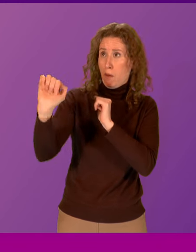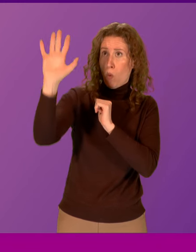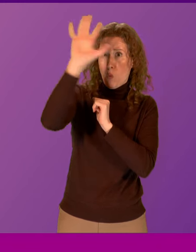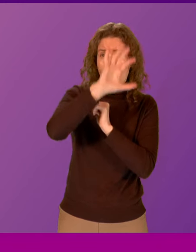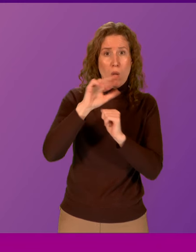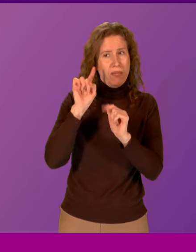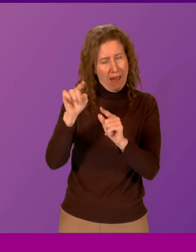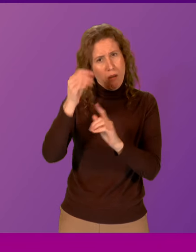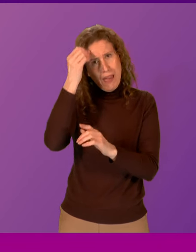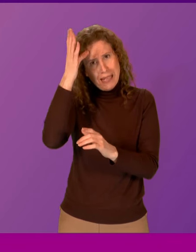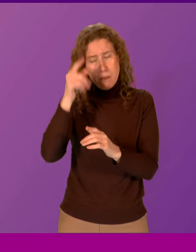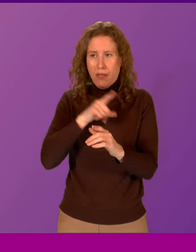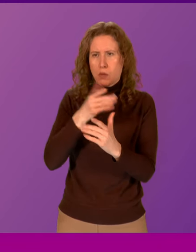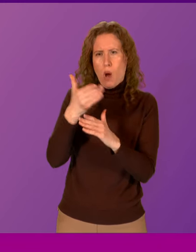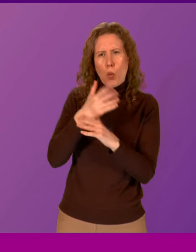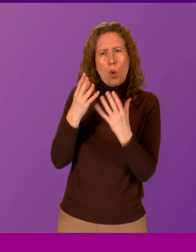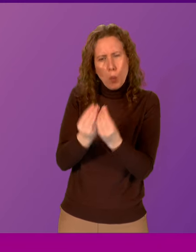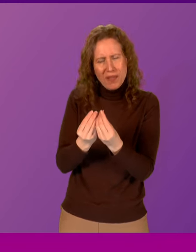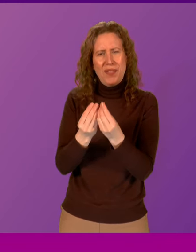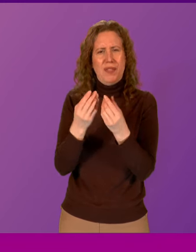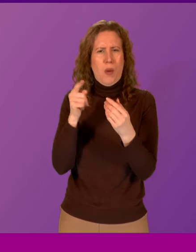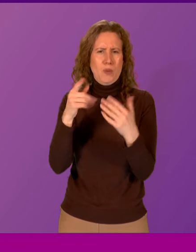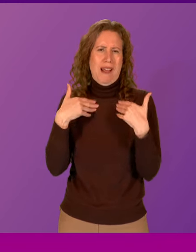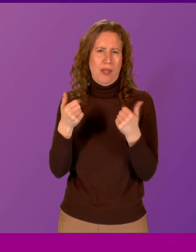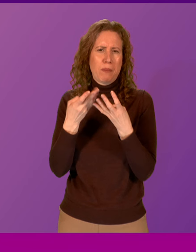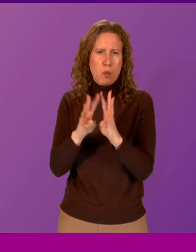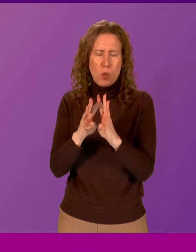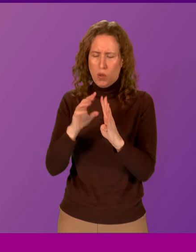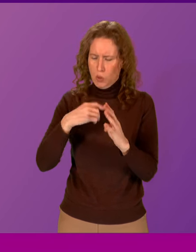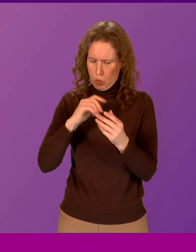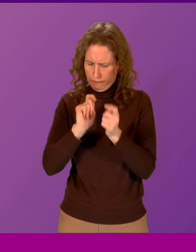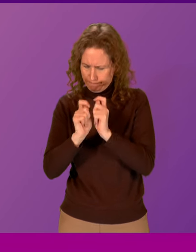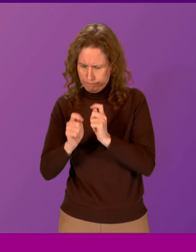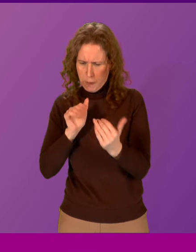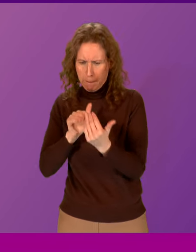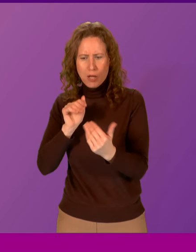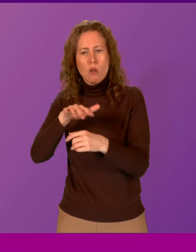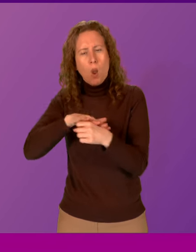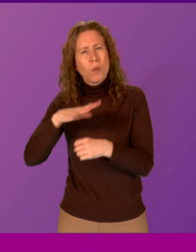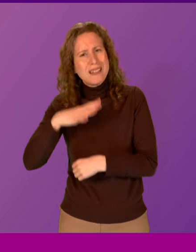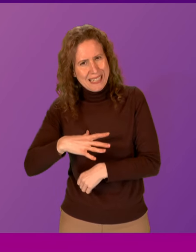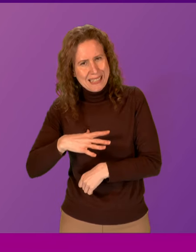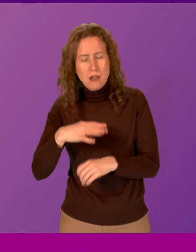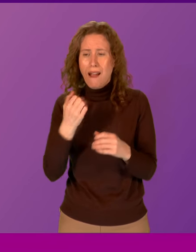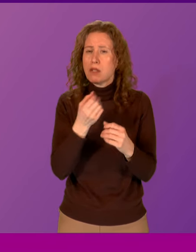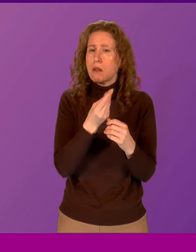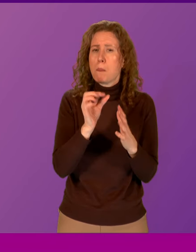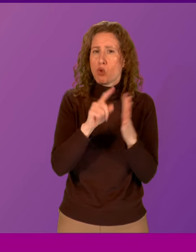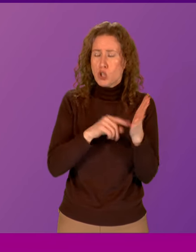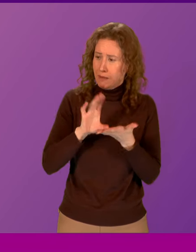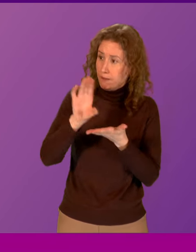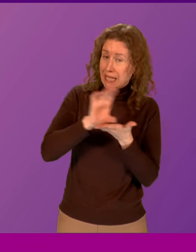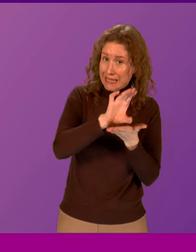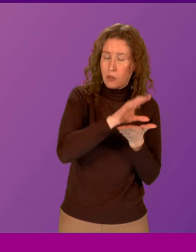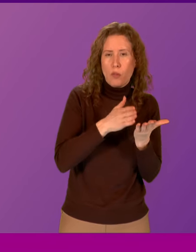why we work with boards to ensure appropriate tailored approaches that are very suitable to local needs. And there's a number of projects that we have invested